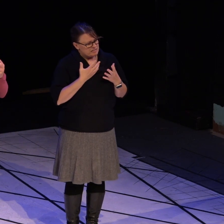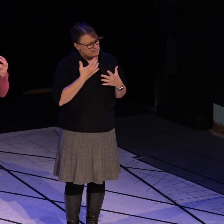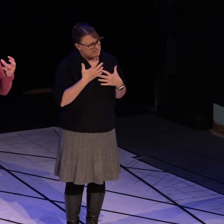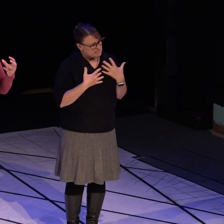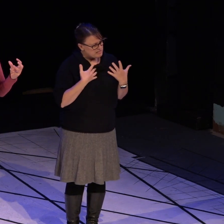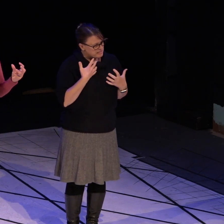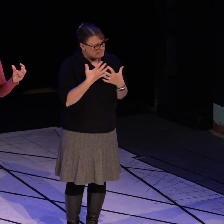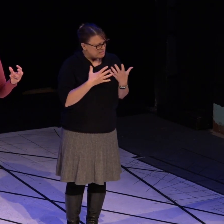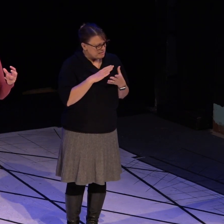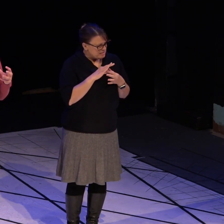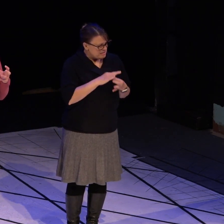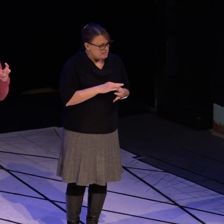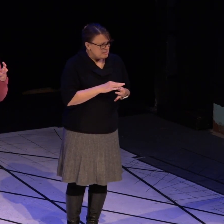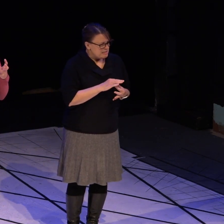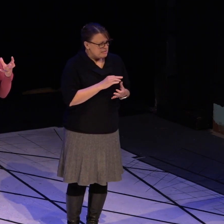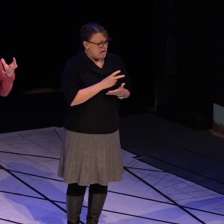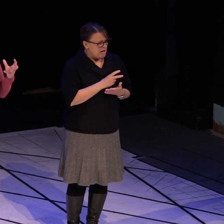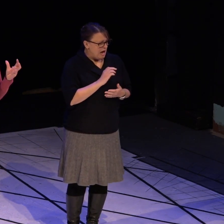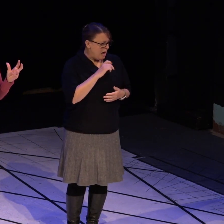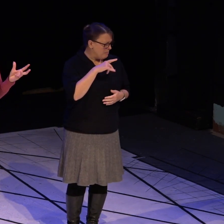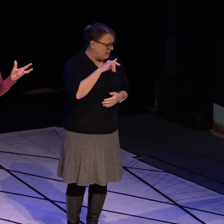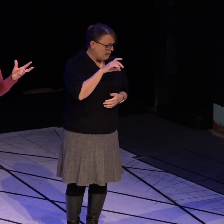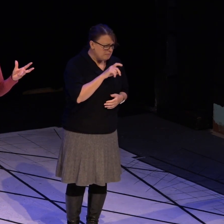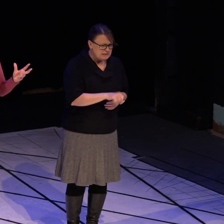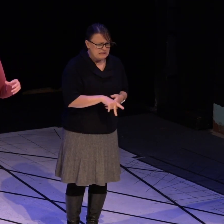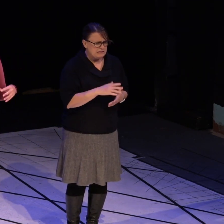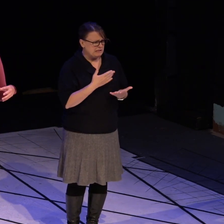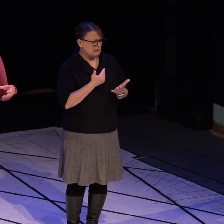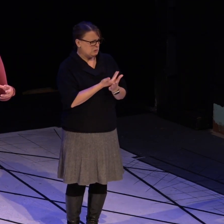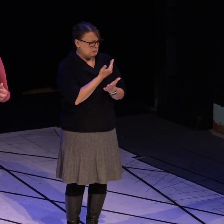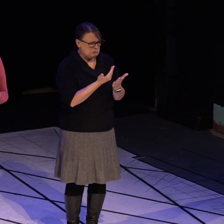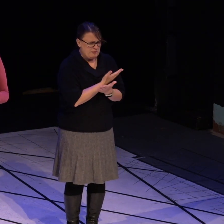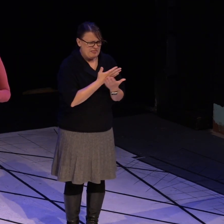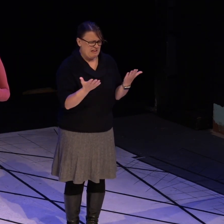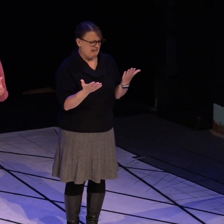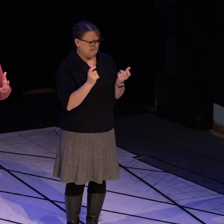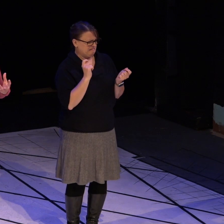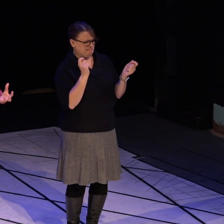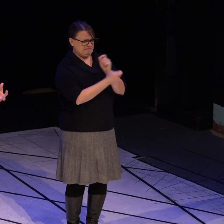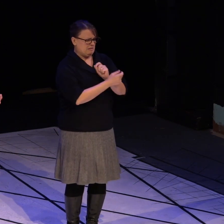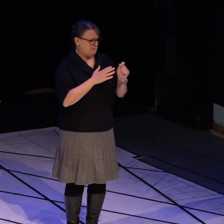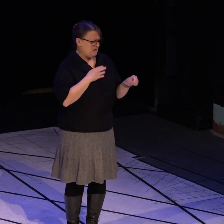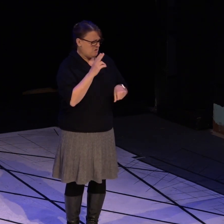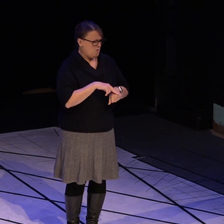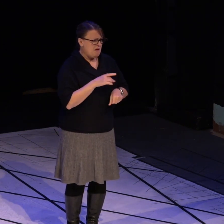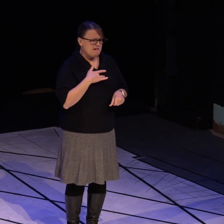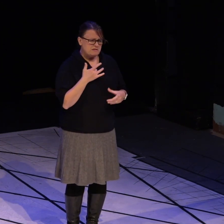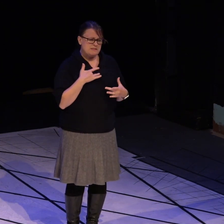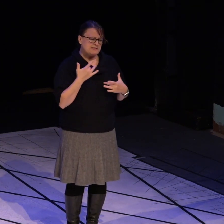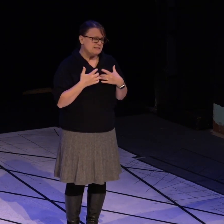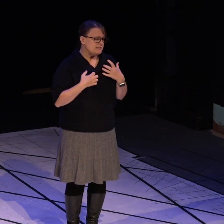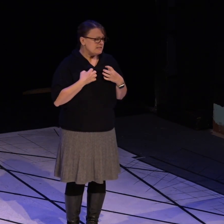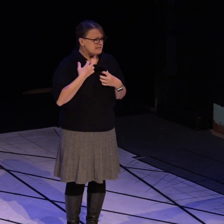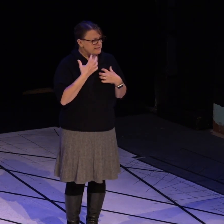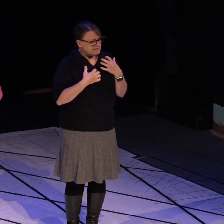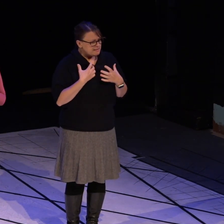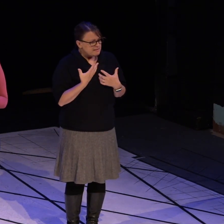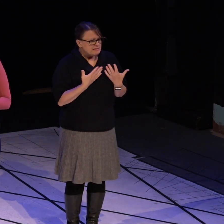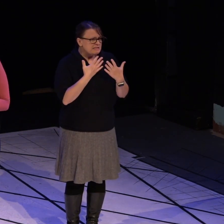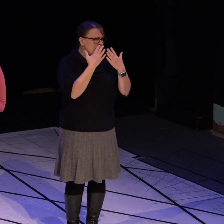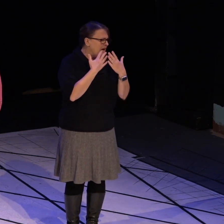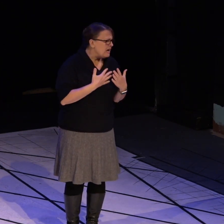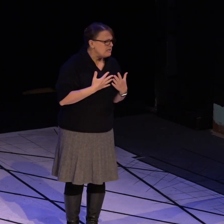this new thing, this change in my normal, I felt a lot of things. Sadness,